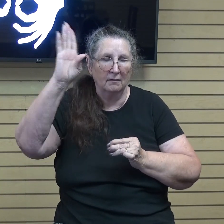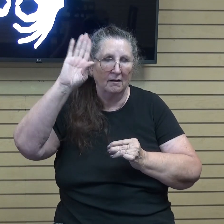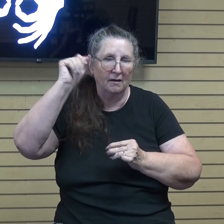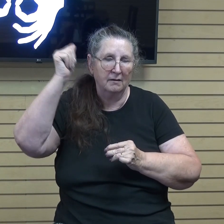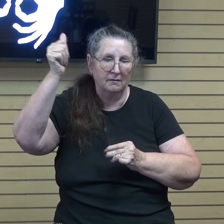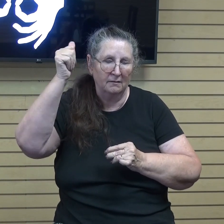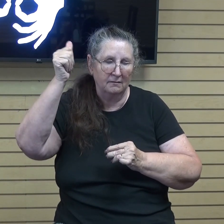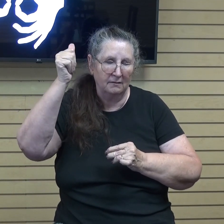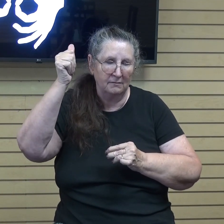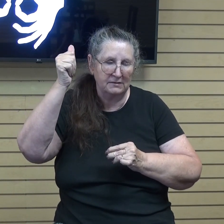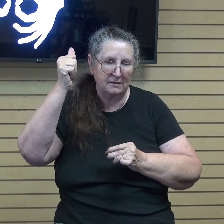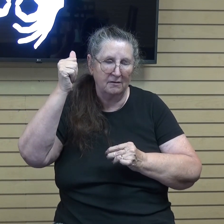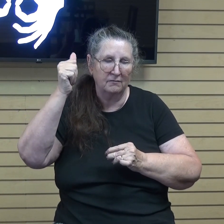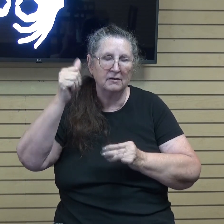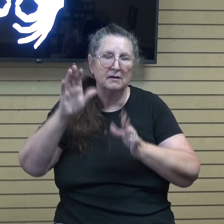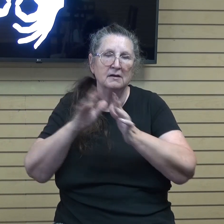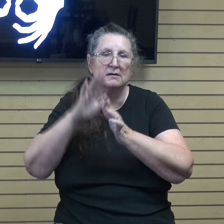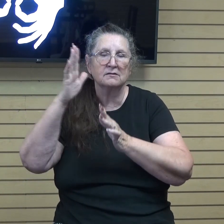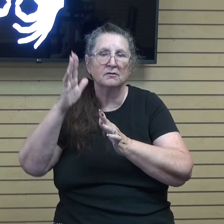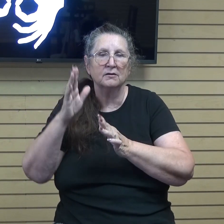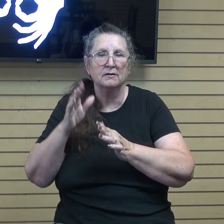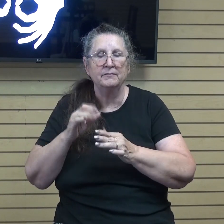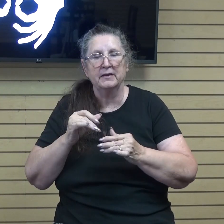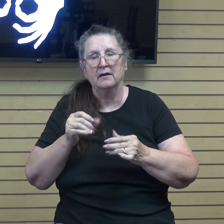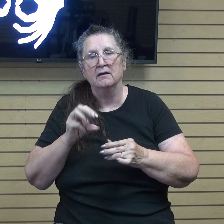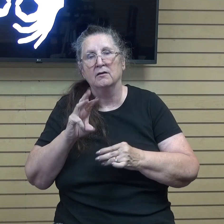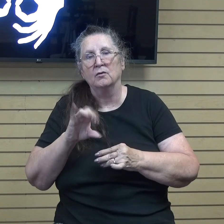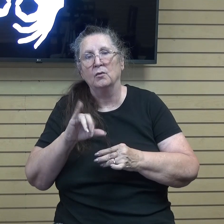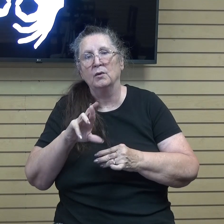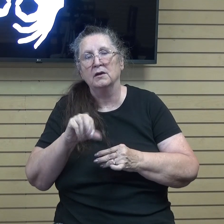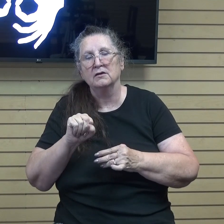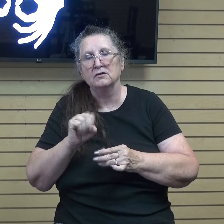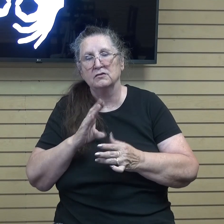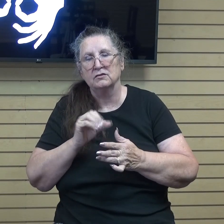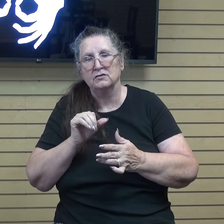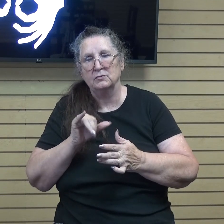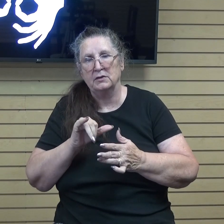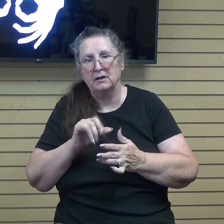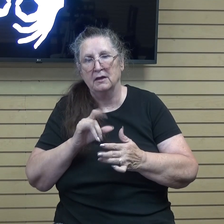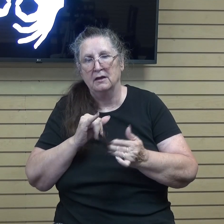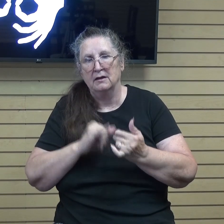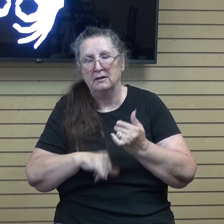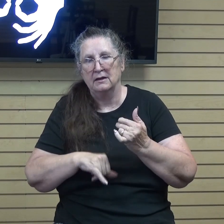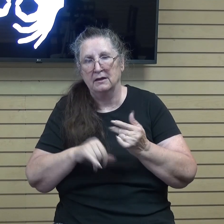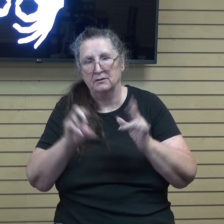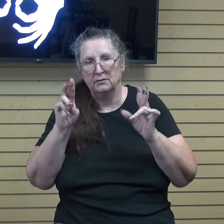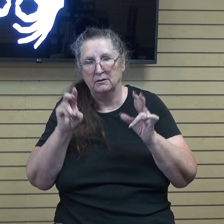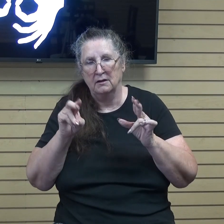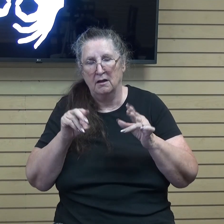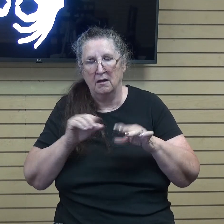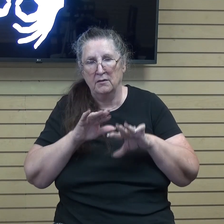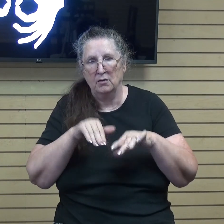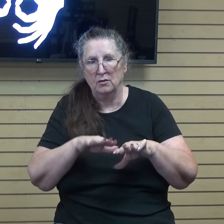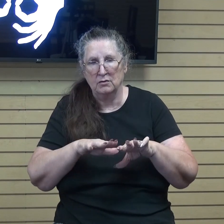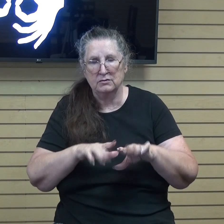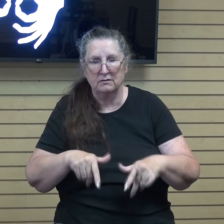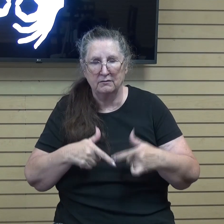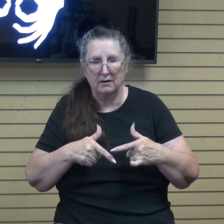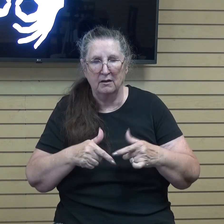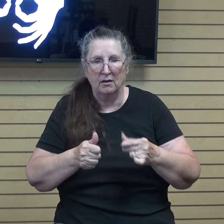quote from Warren Worsby. He says, I was on the ocean of life with a road map